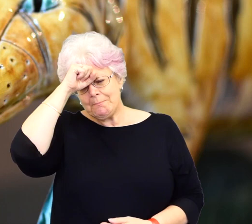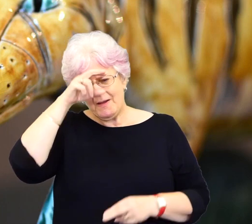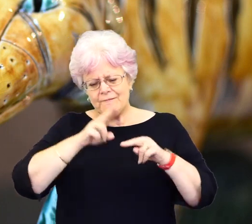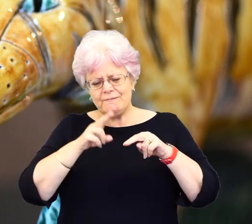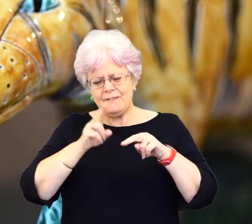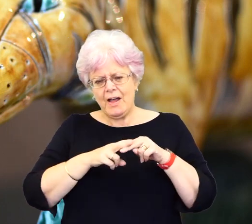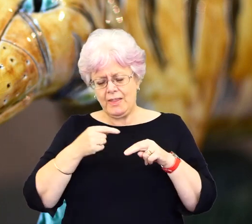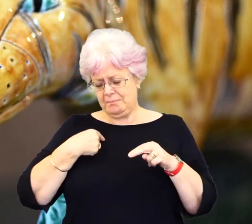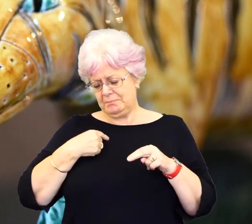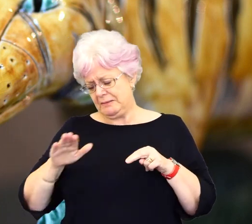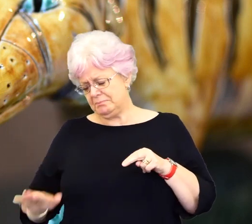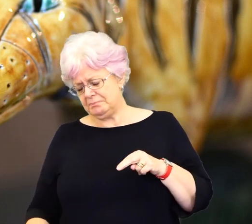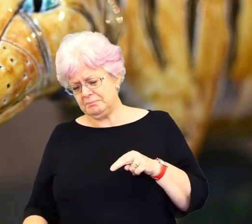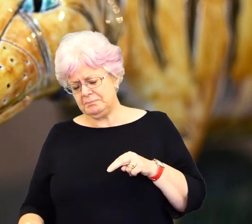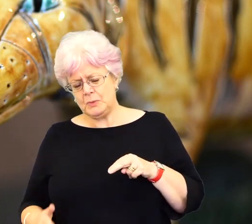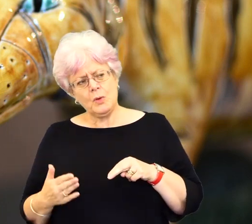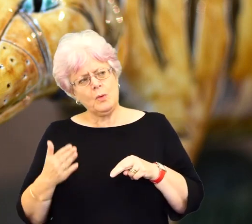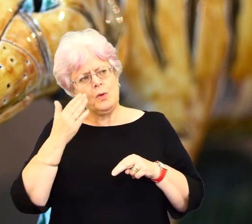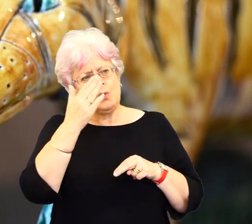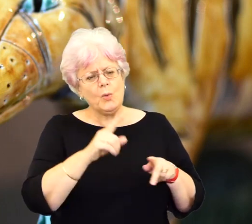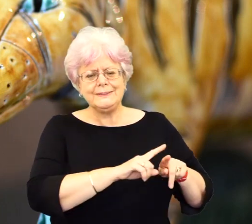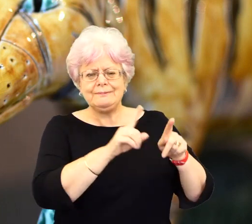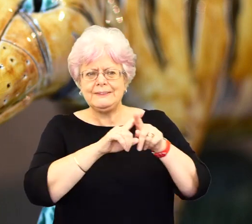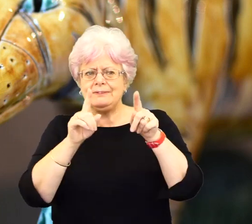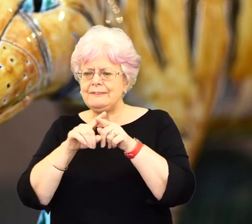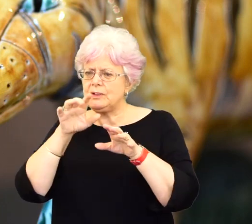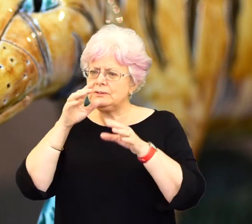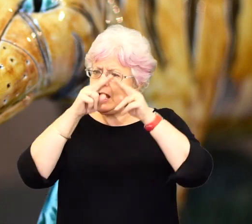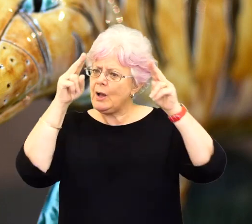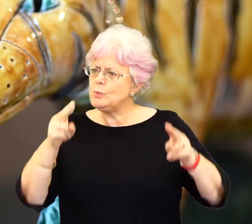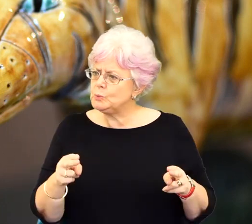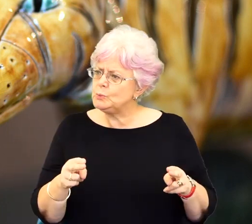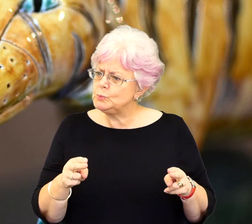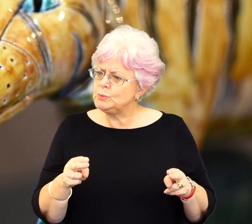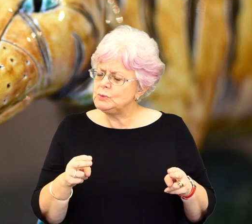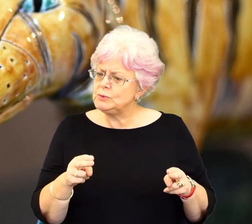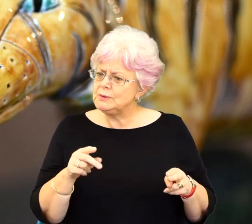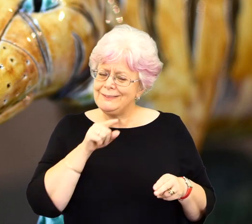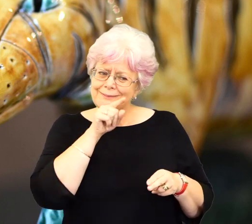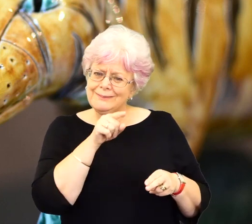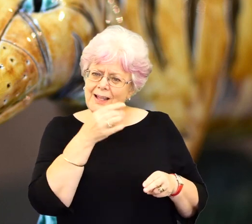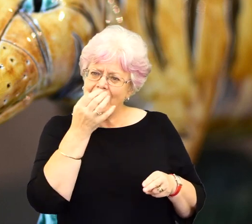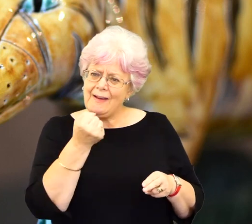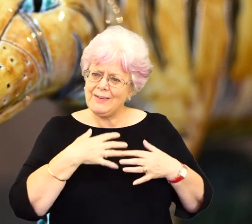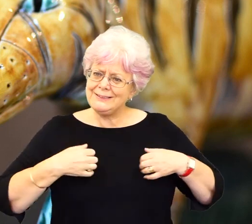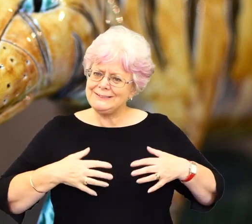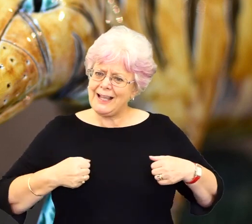old houses, and I remember one house to go to this ancient house, and had all these lion, these tiger skins